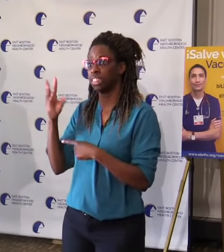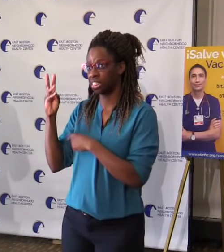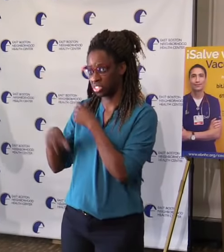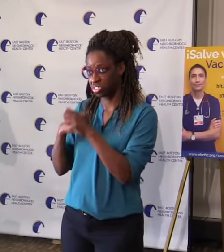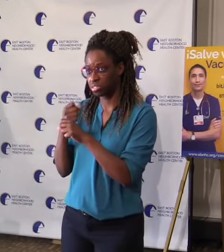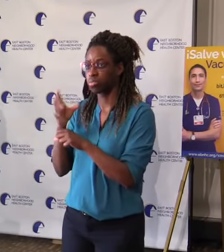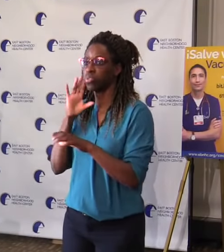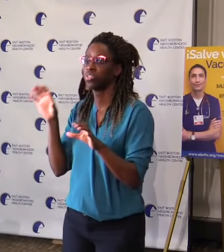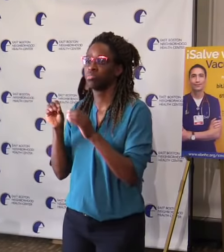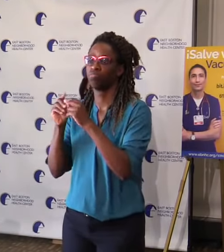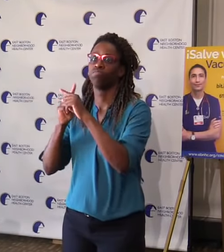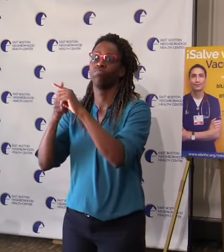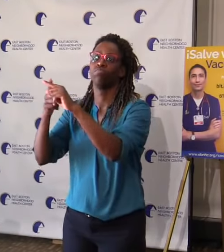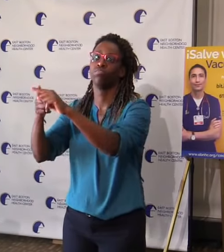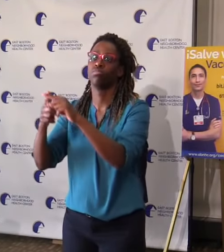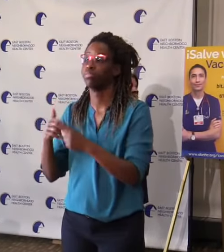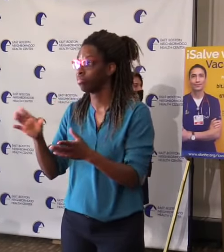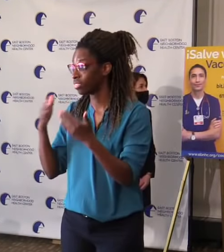Thanks.